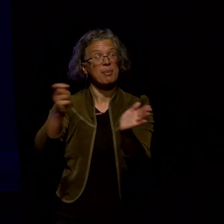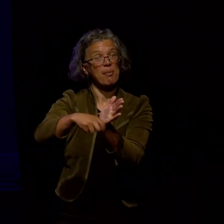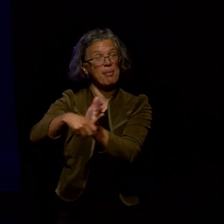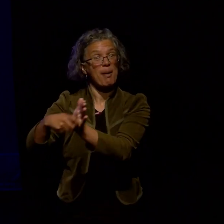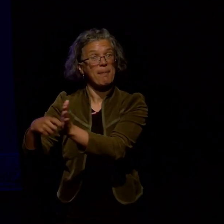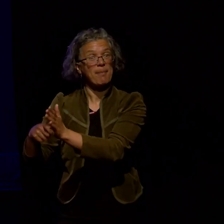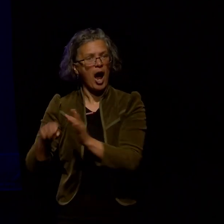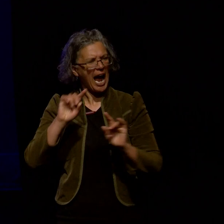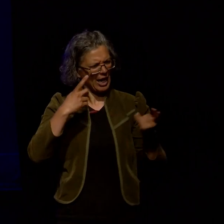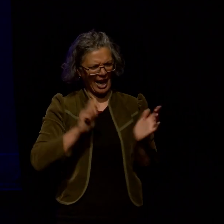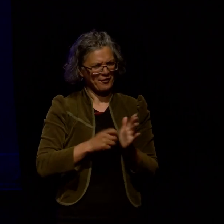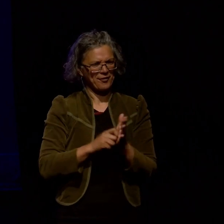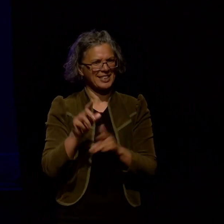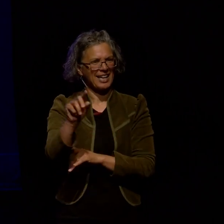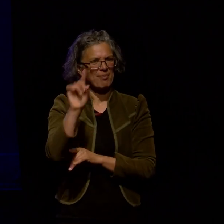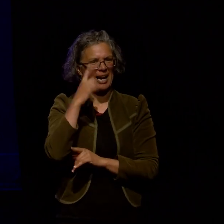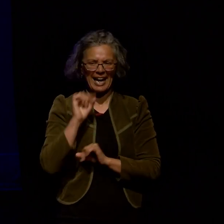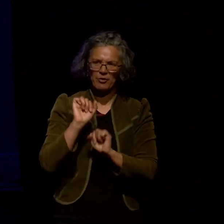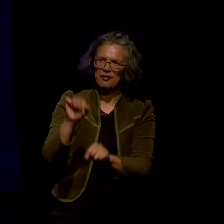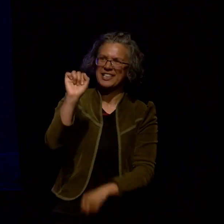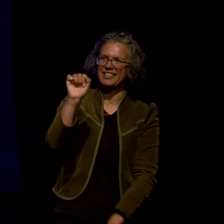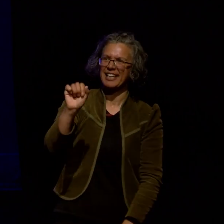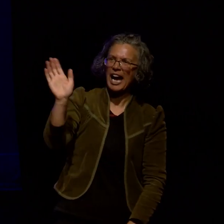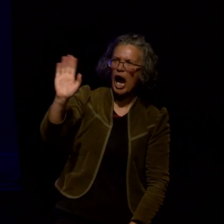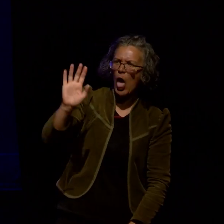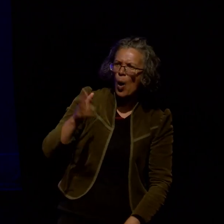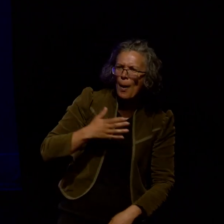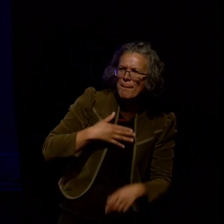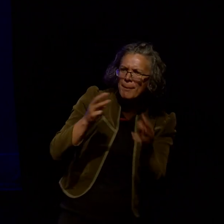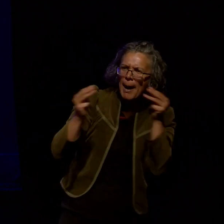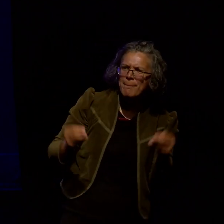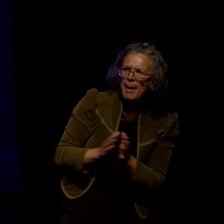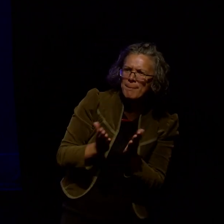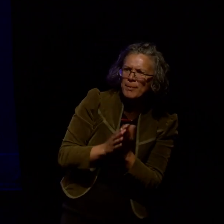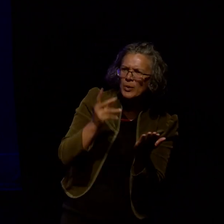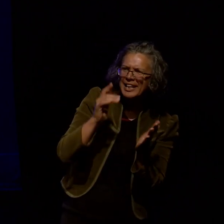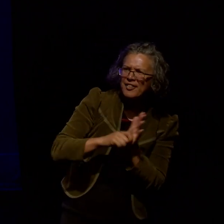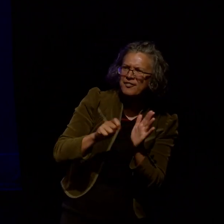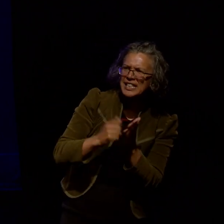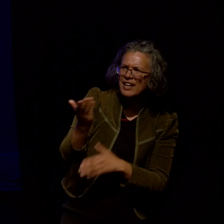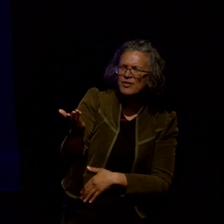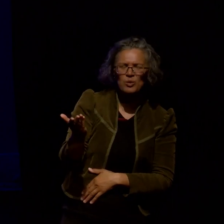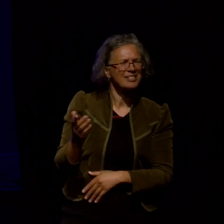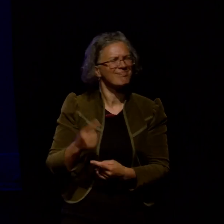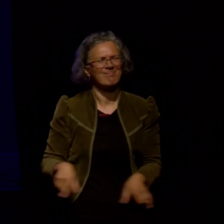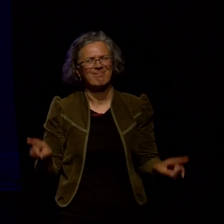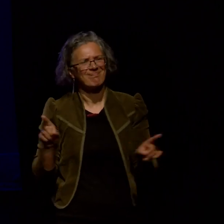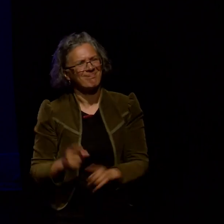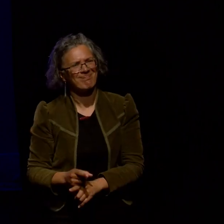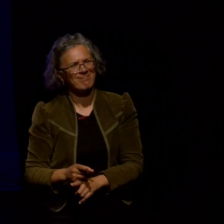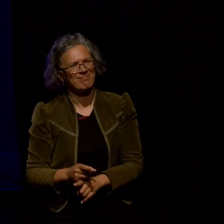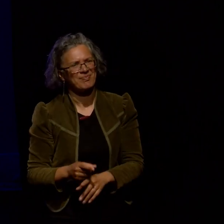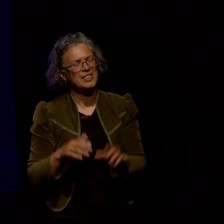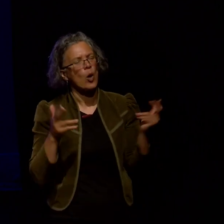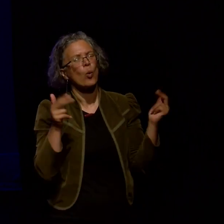and I guess I just want to highlight that in terms of all of the small details in terms of making an experience